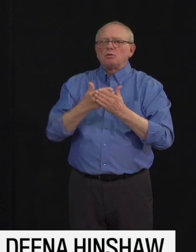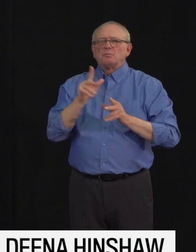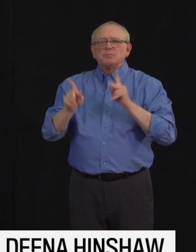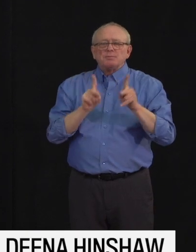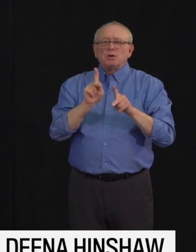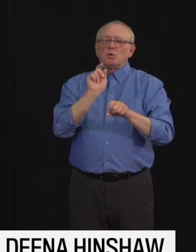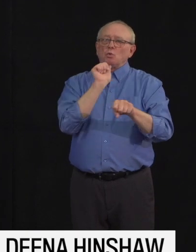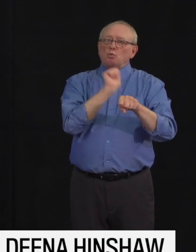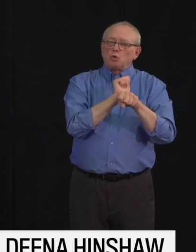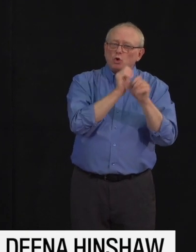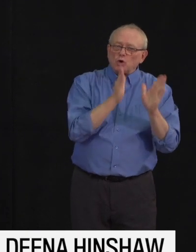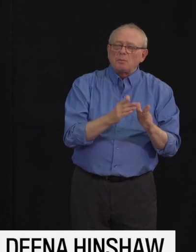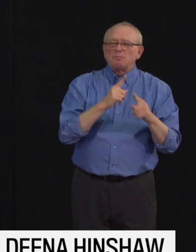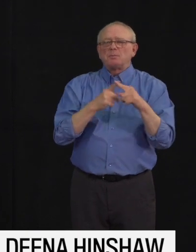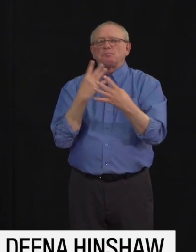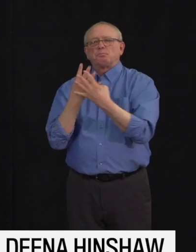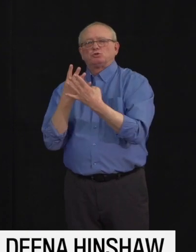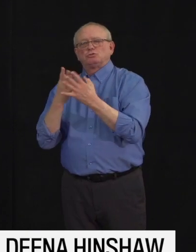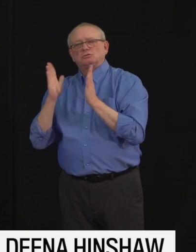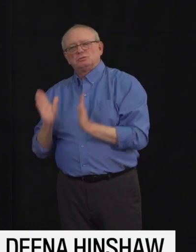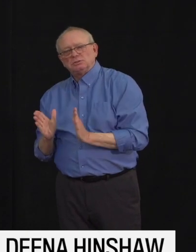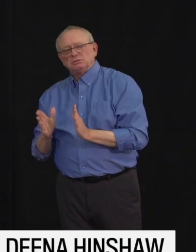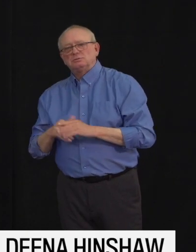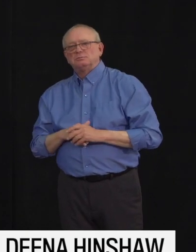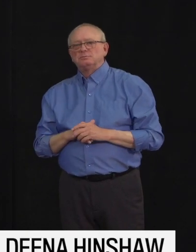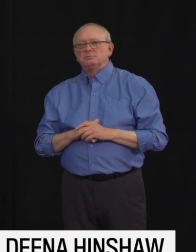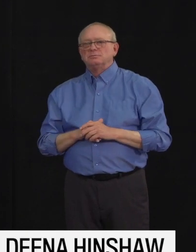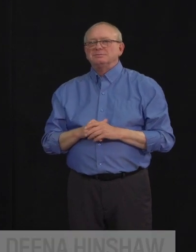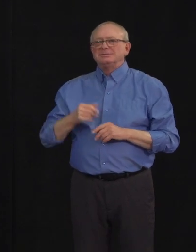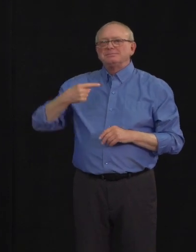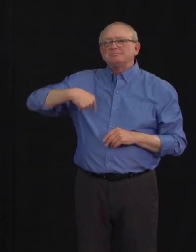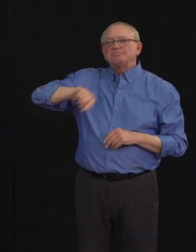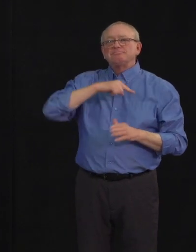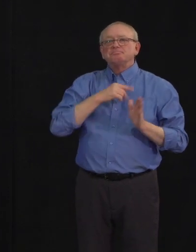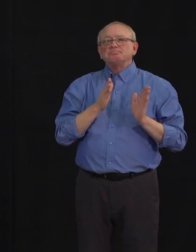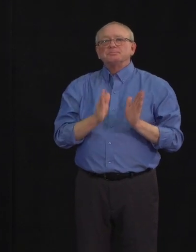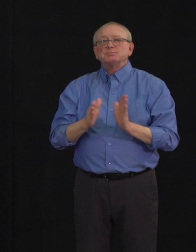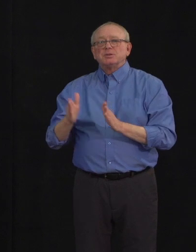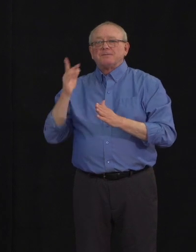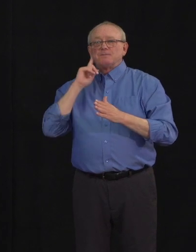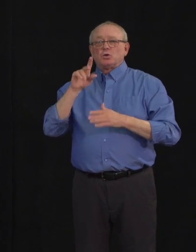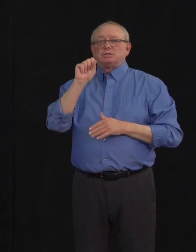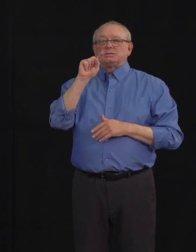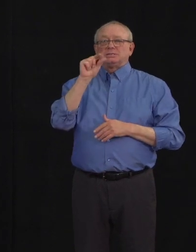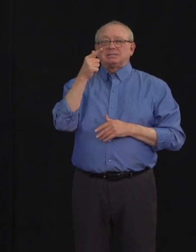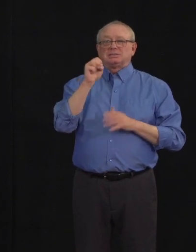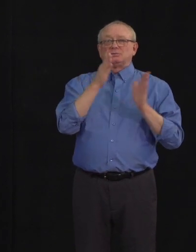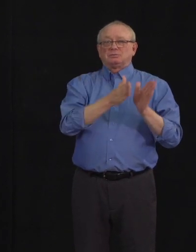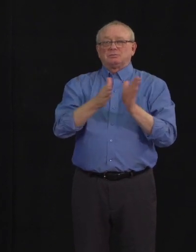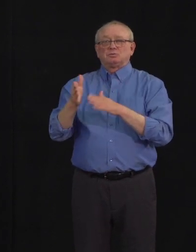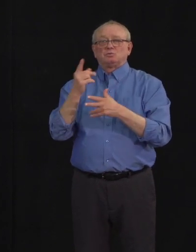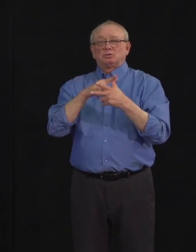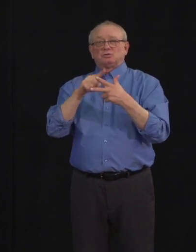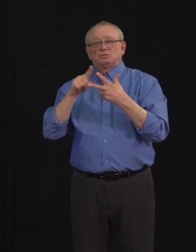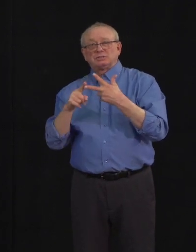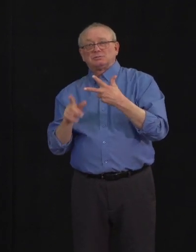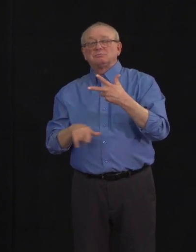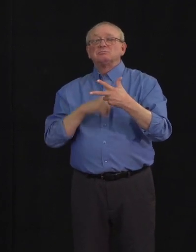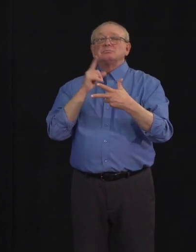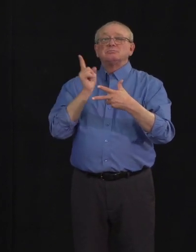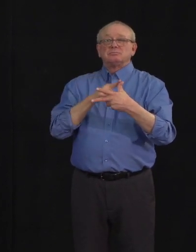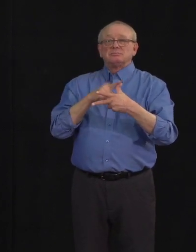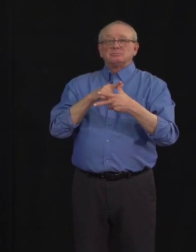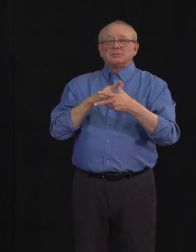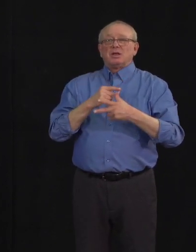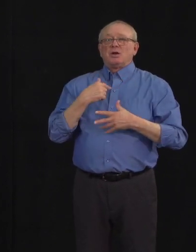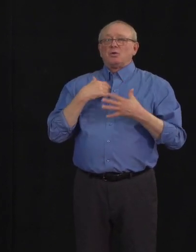As we prepare for Alberta's relaunch strategy, I am shifting how I present the daily case information to you. This is intended